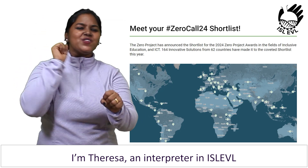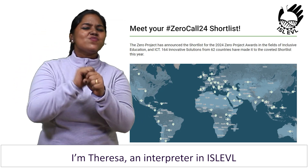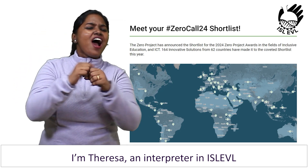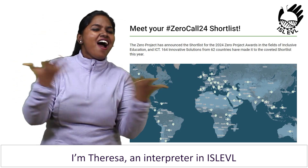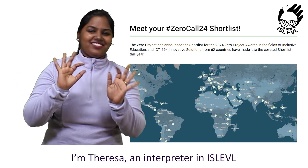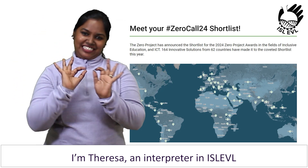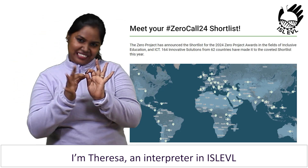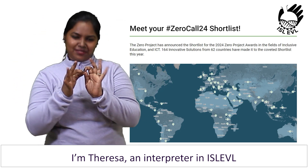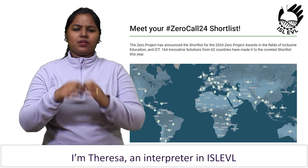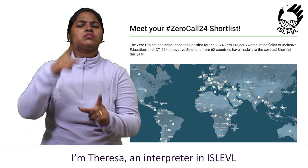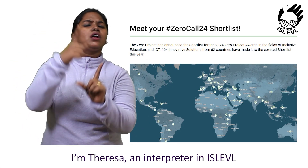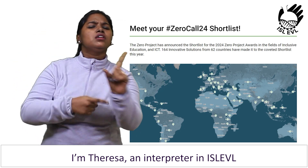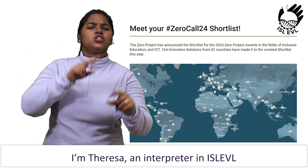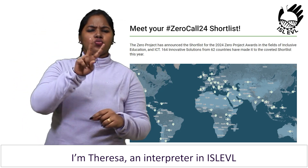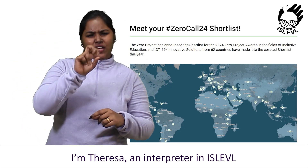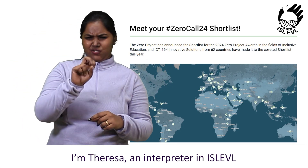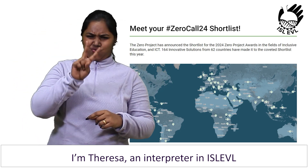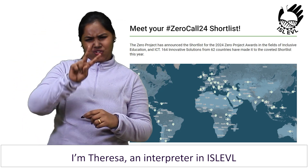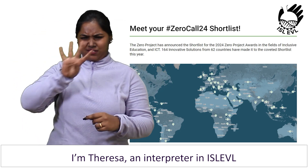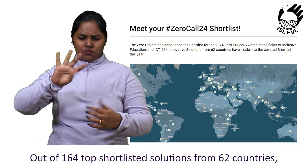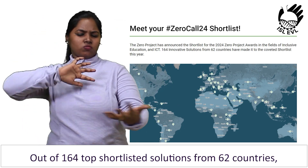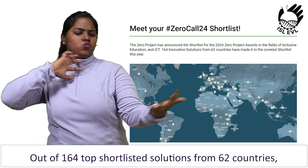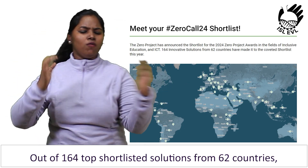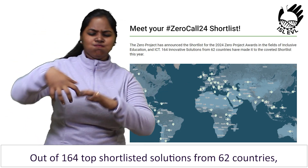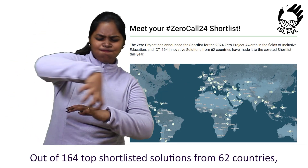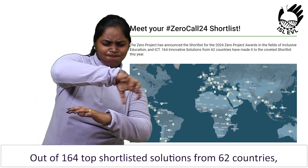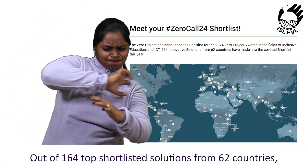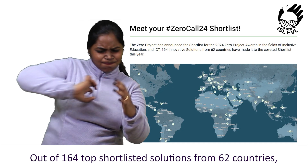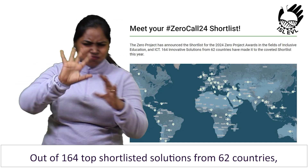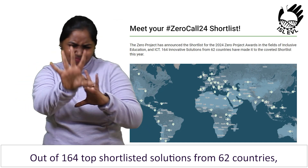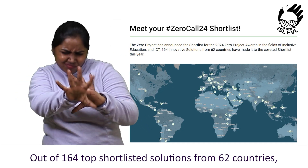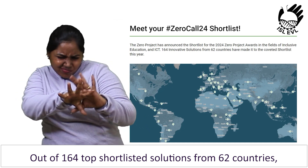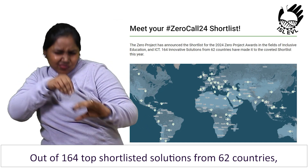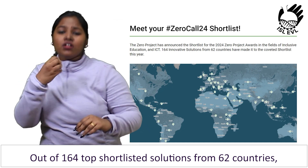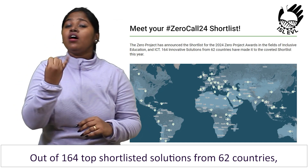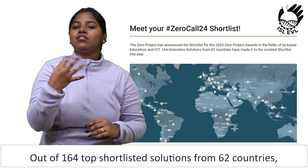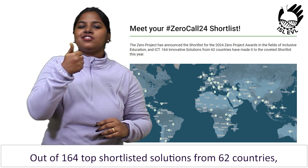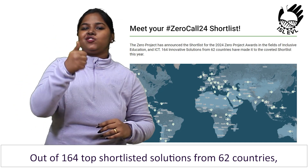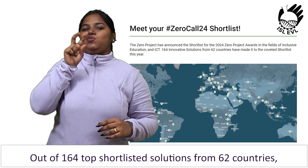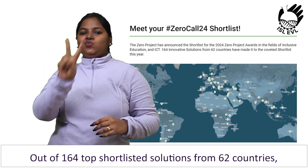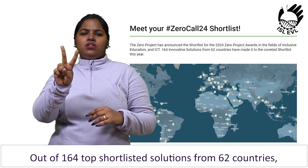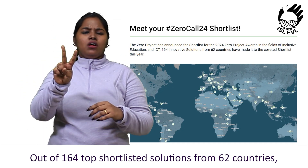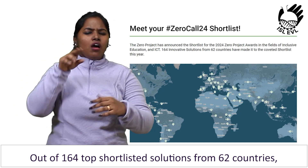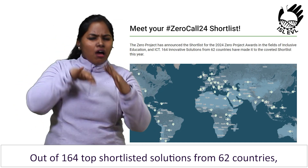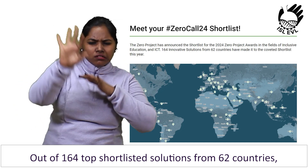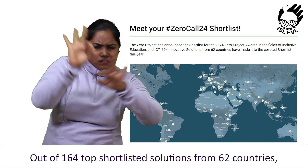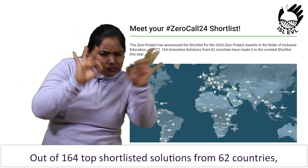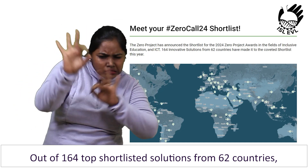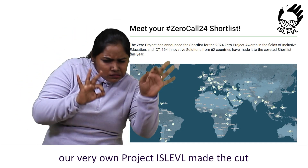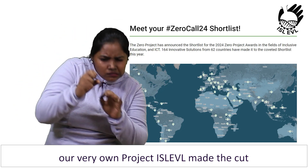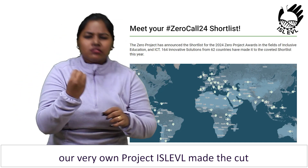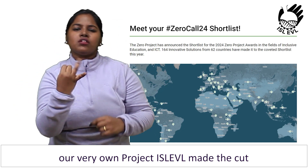interpreter in ISL-EVL. Out of 164 top shortlisted solutions from 62